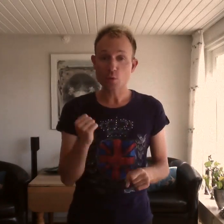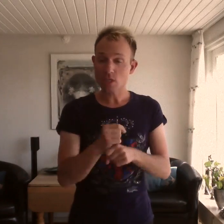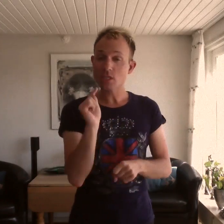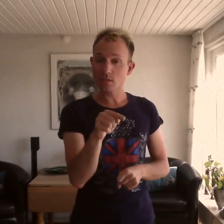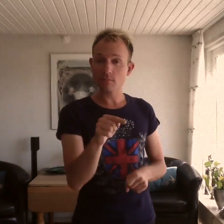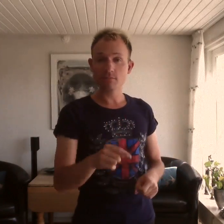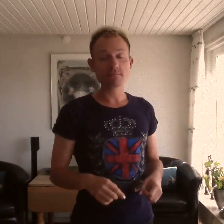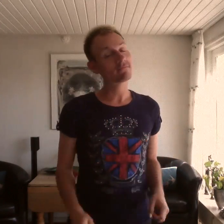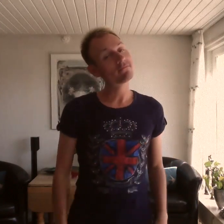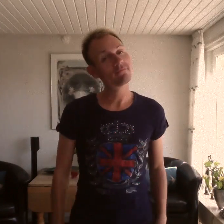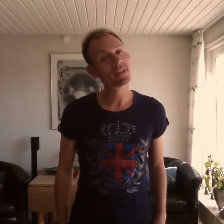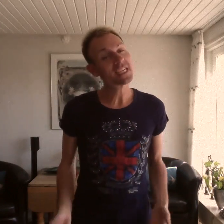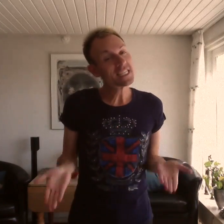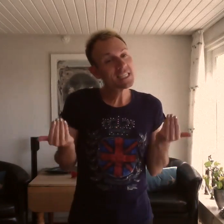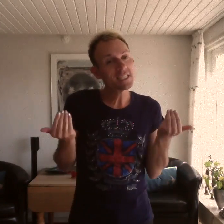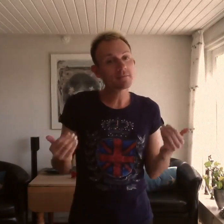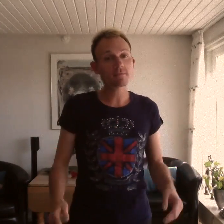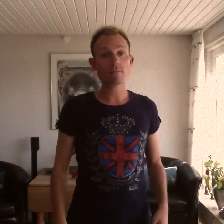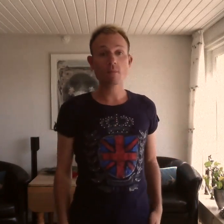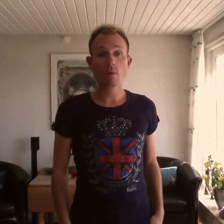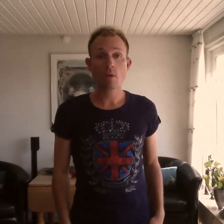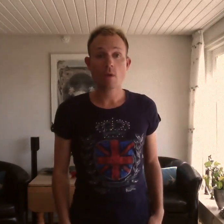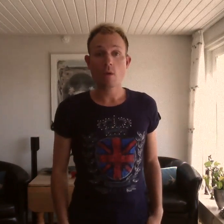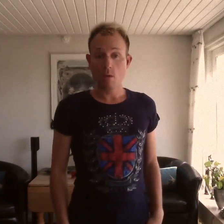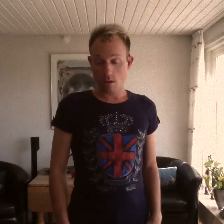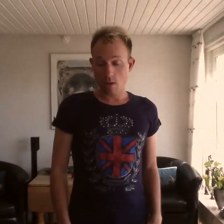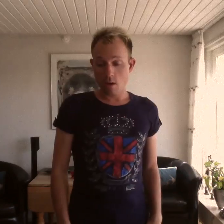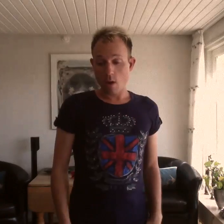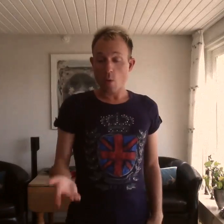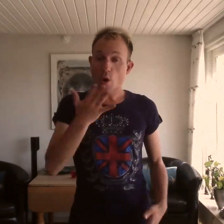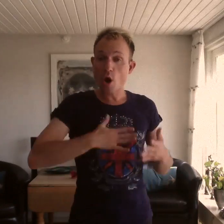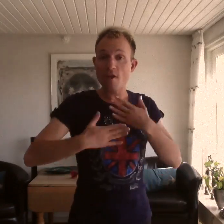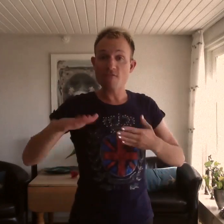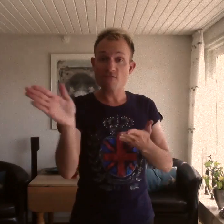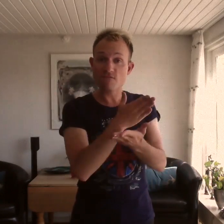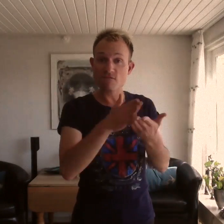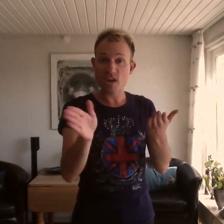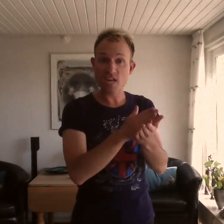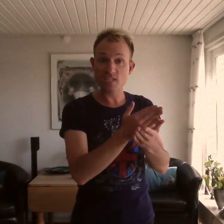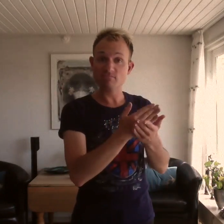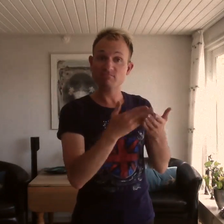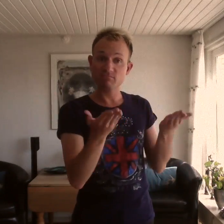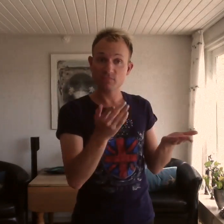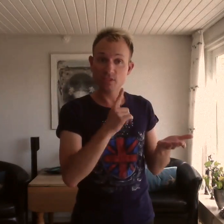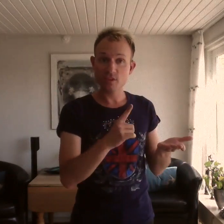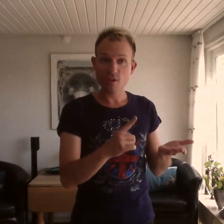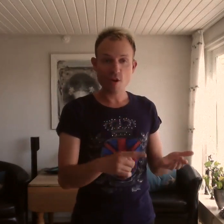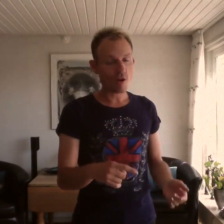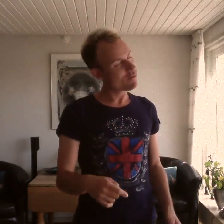easy, but we're going to do the finish, rough,